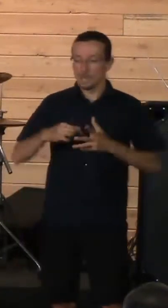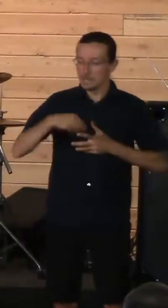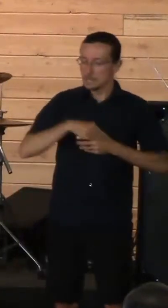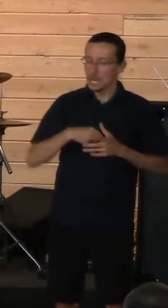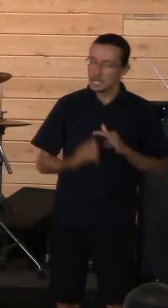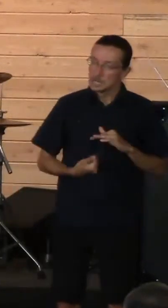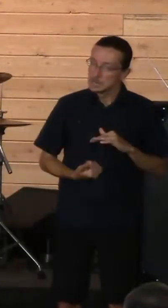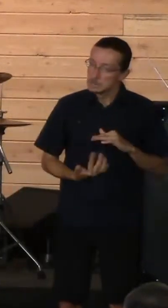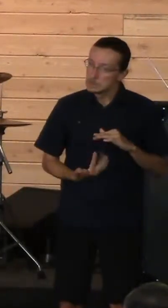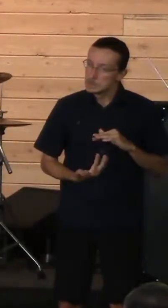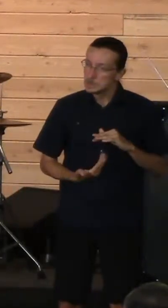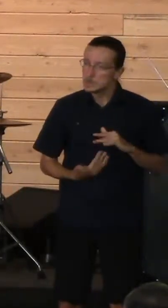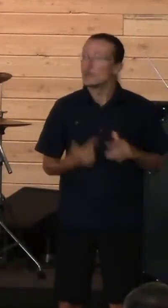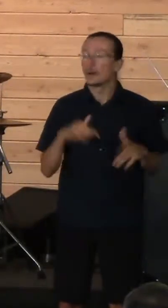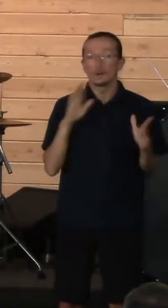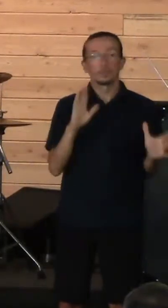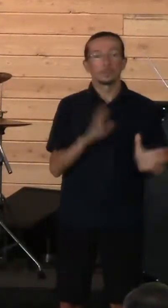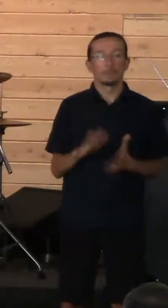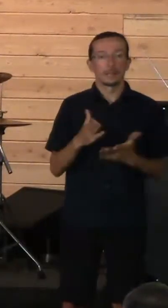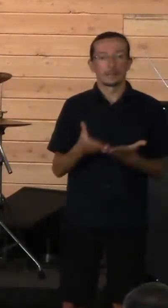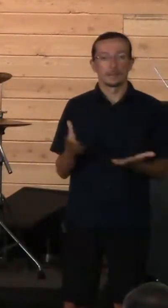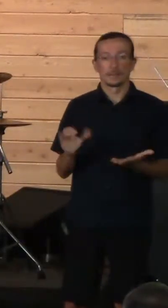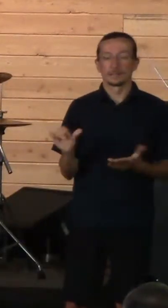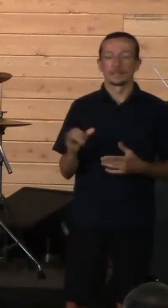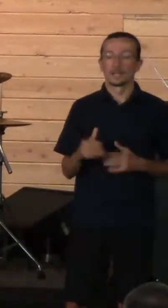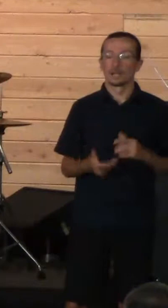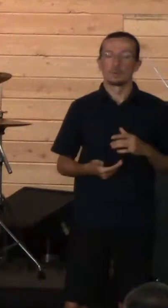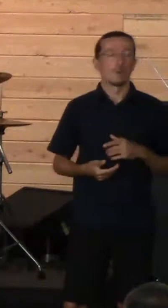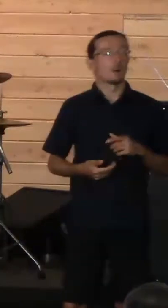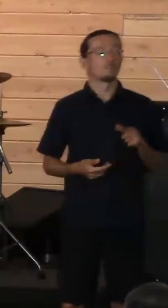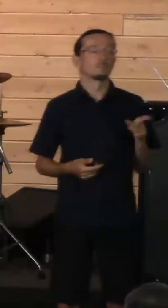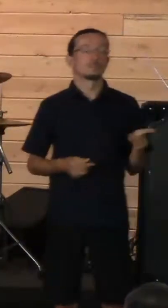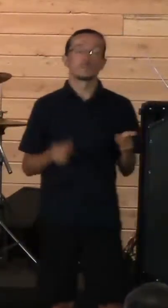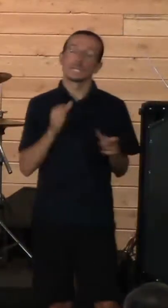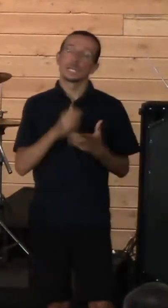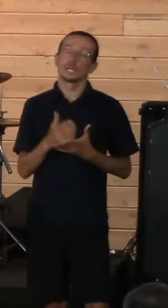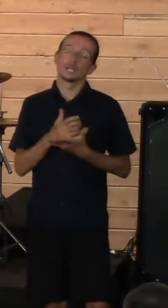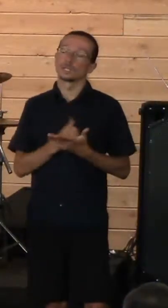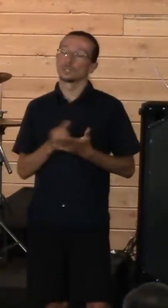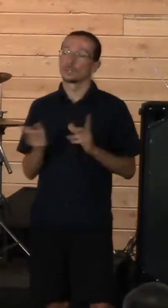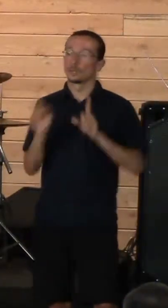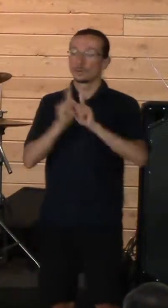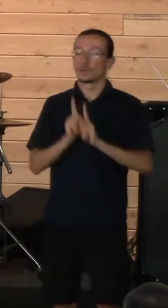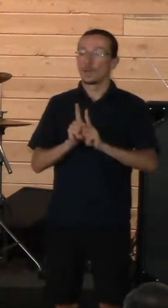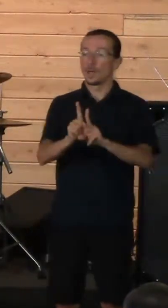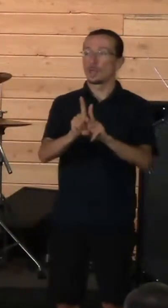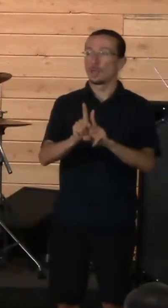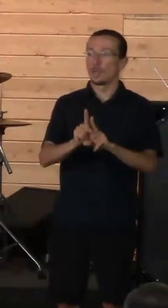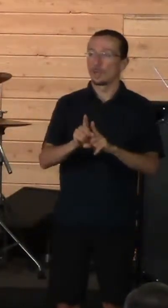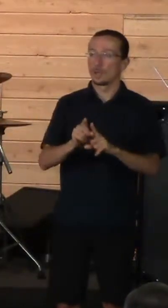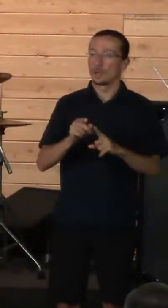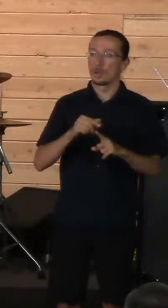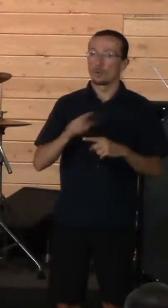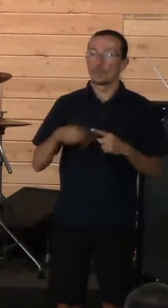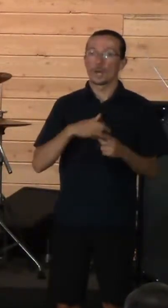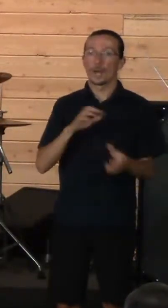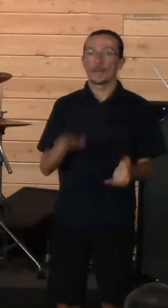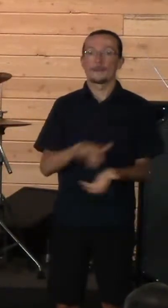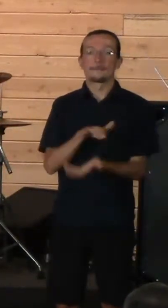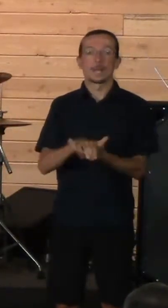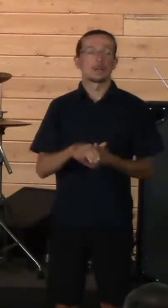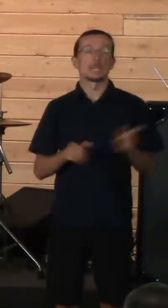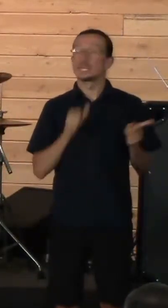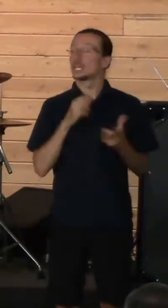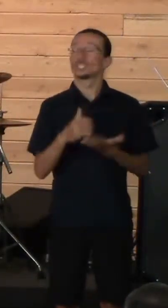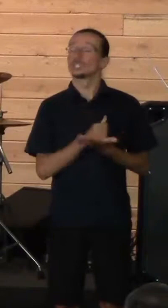I would plan things like, well, he doesn't even deserve to walk me down the aisle. He doesn't deserve that.